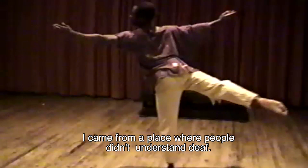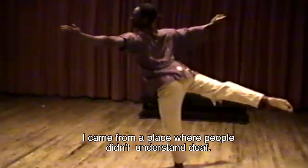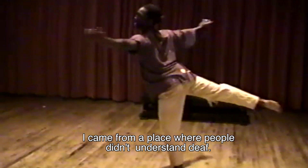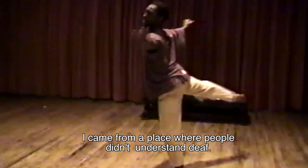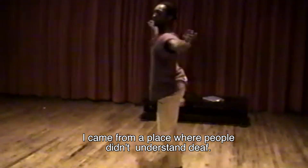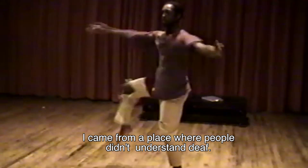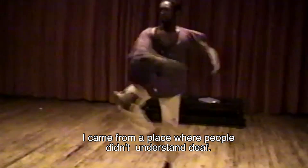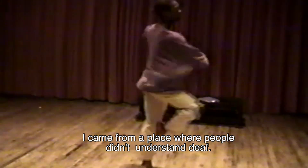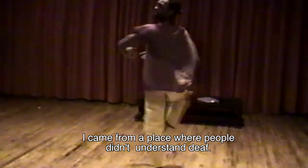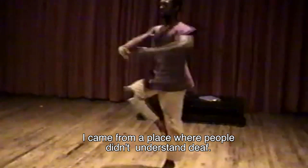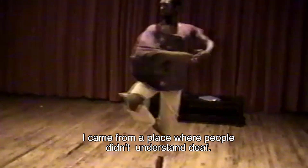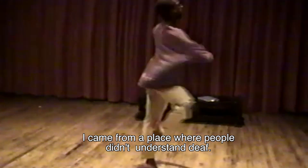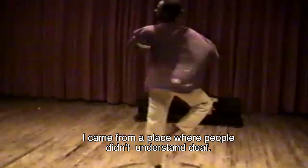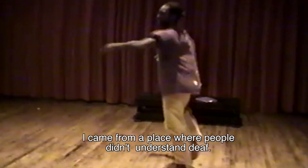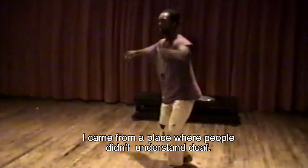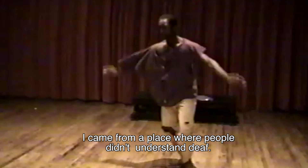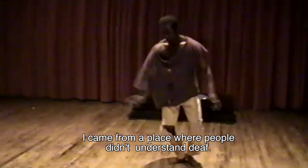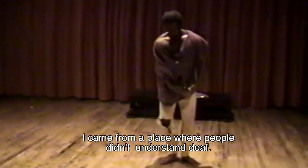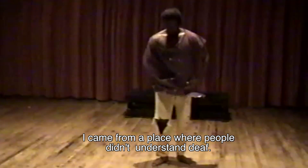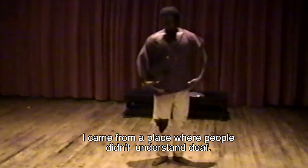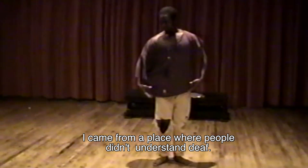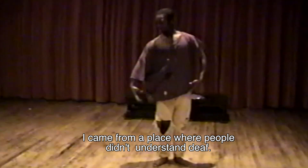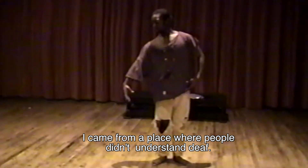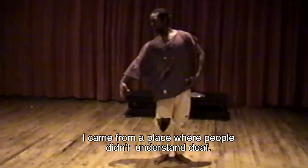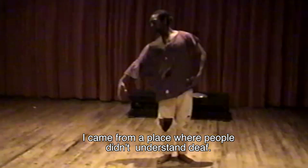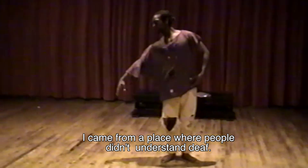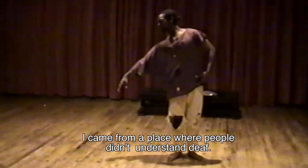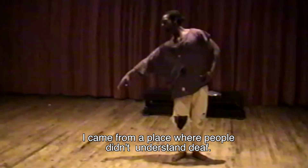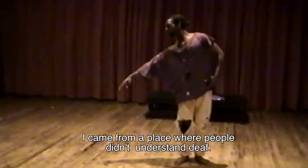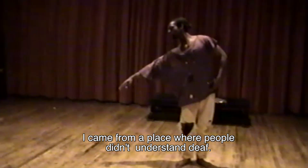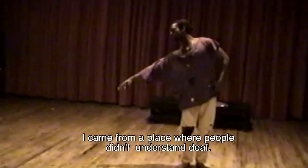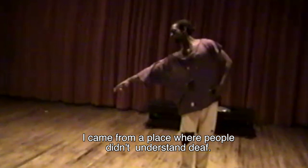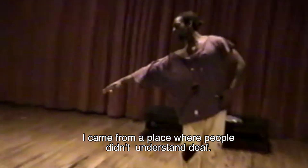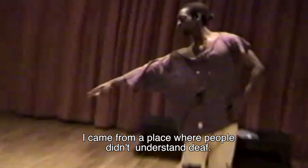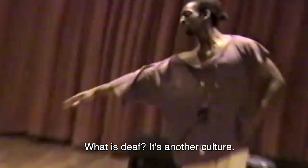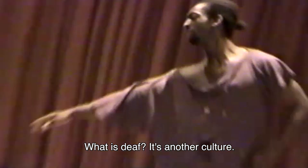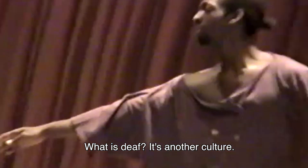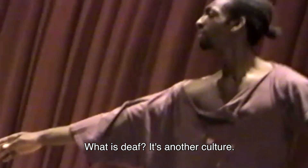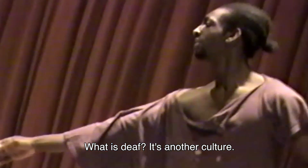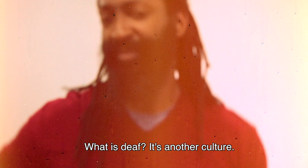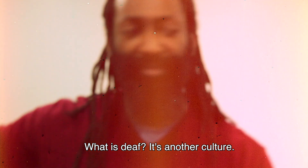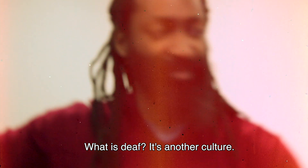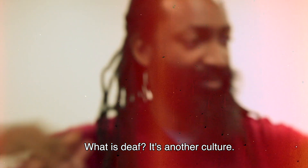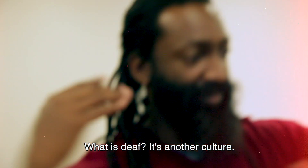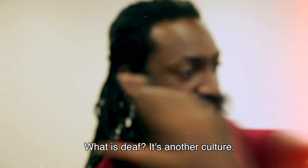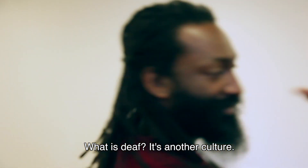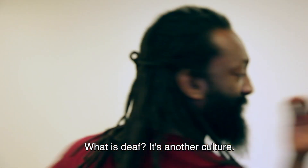I came from a place where people didn't understand deaf. What is deaf? It's another culture.